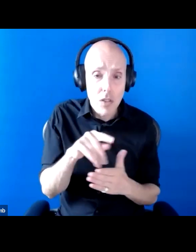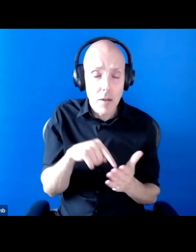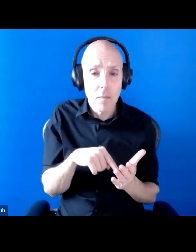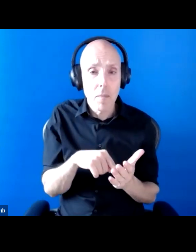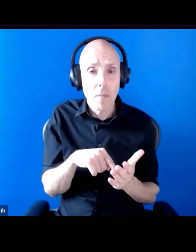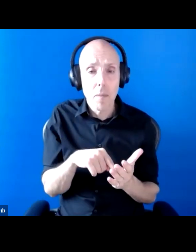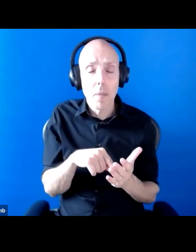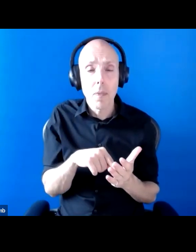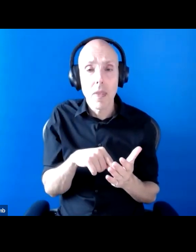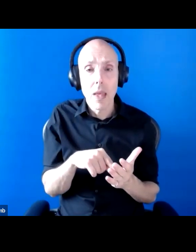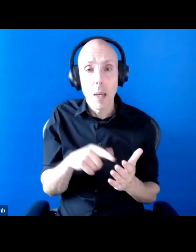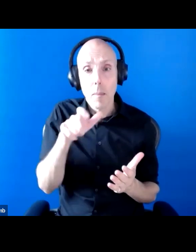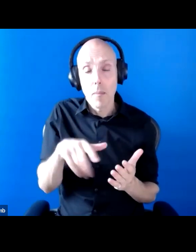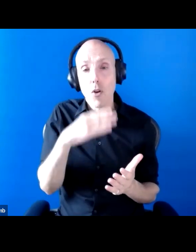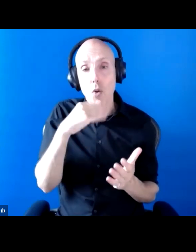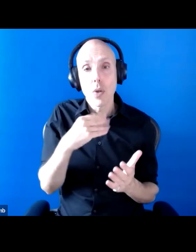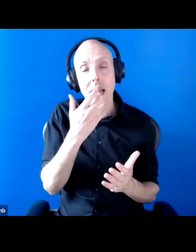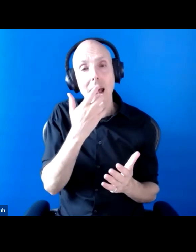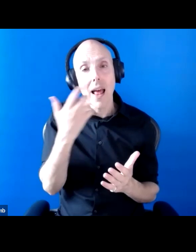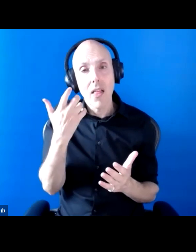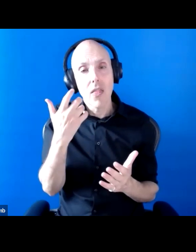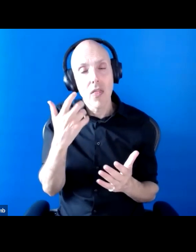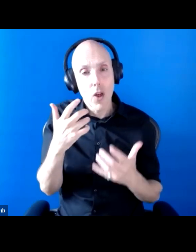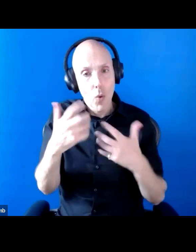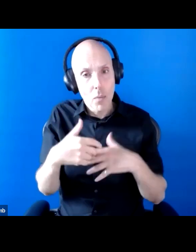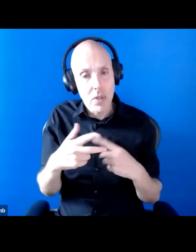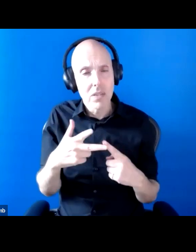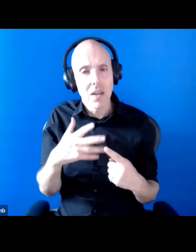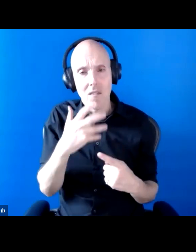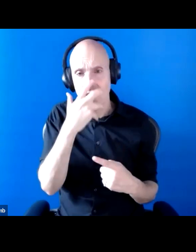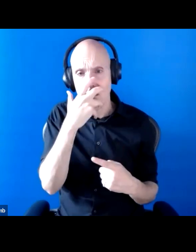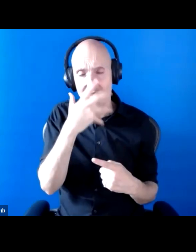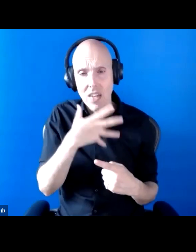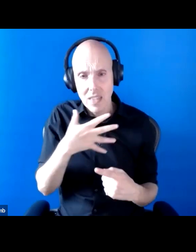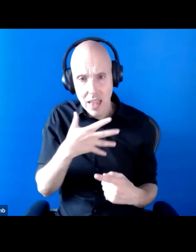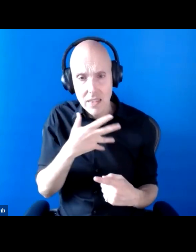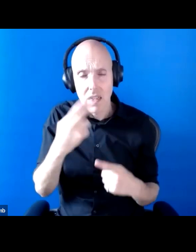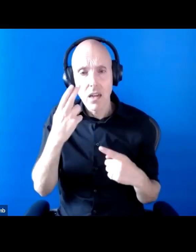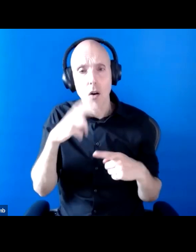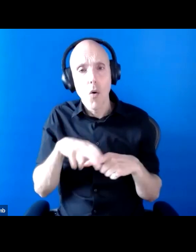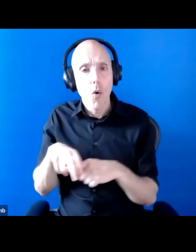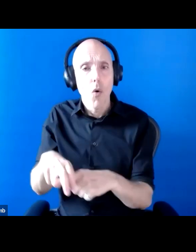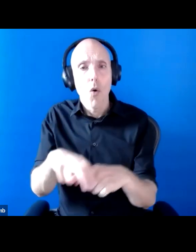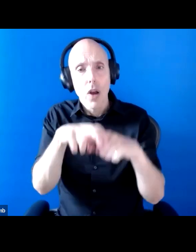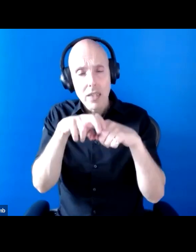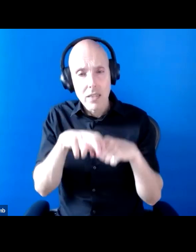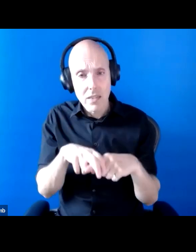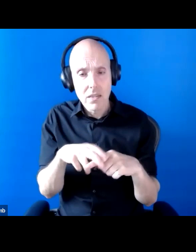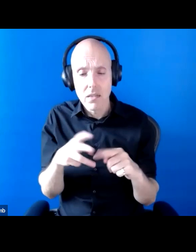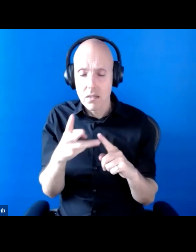equipment, whether that's ventilators or hoists. There'll be other disabled people who need to charge wheelchairs and